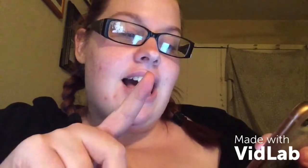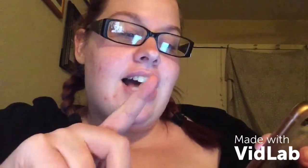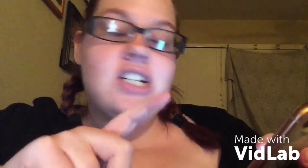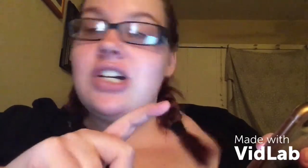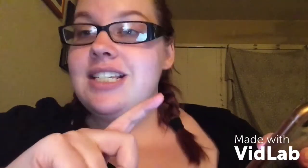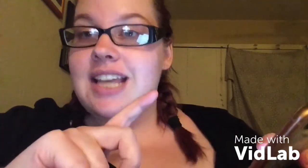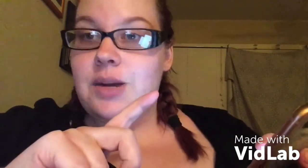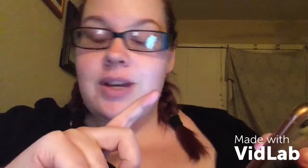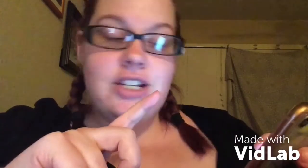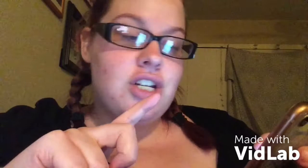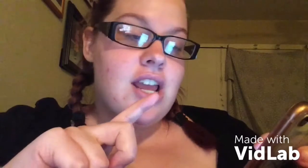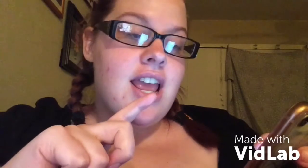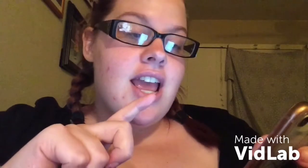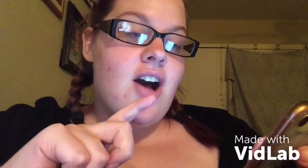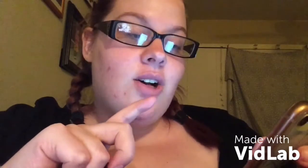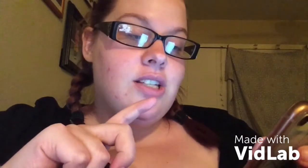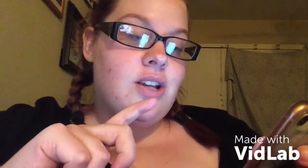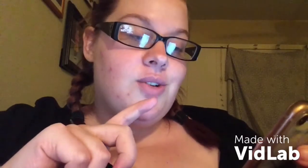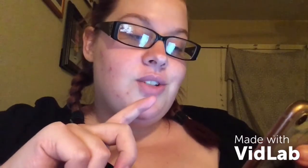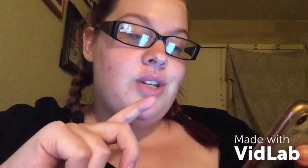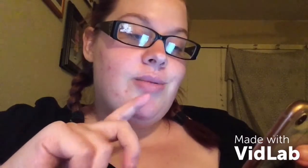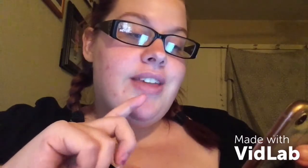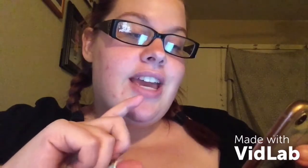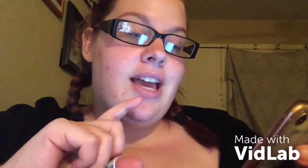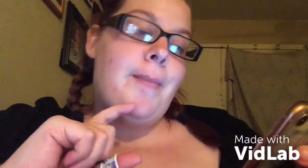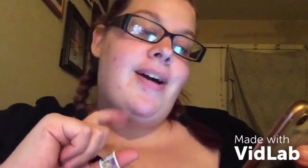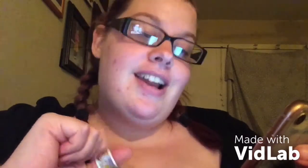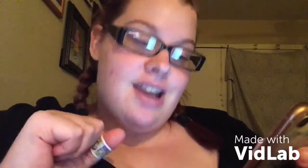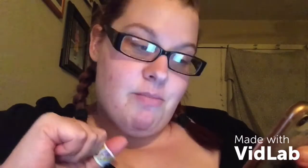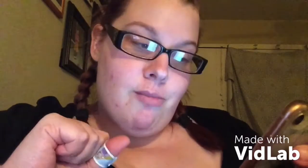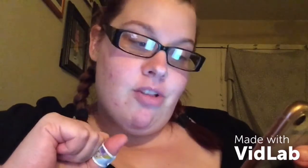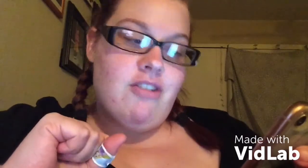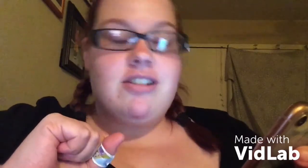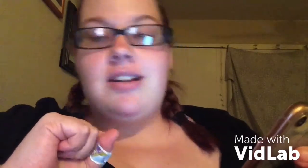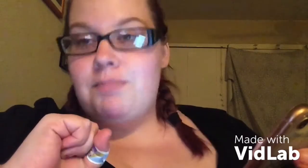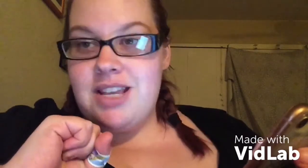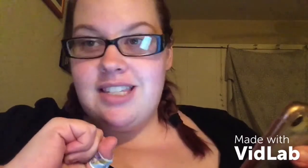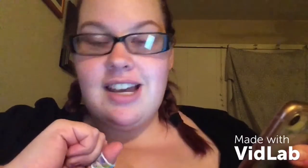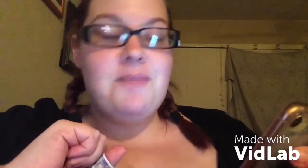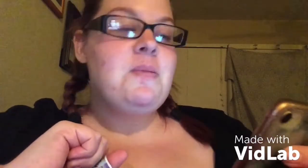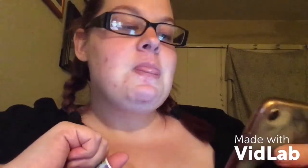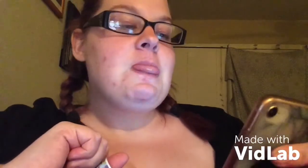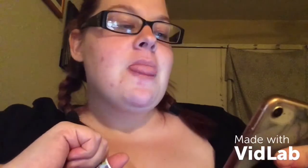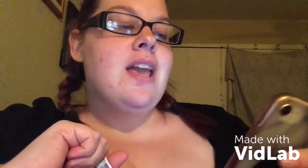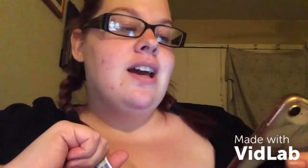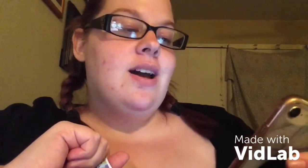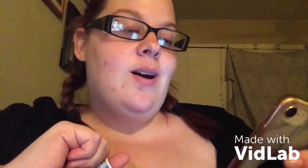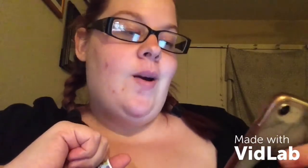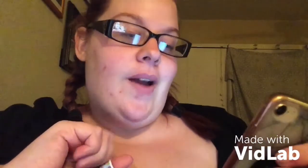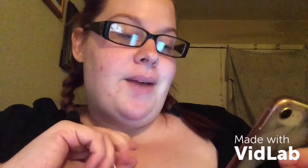a hot dog a sandwich? Also, do you think pineapple belongs on pizza? Okay.